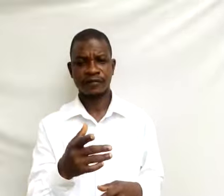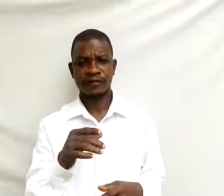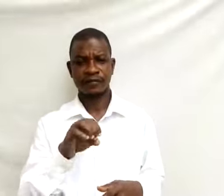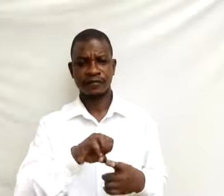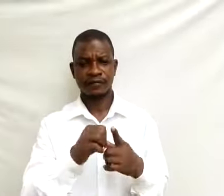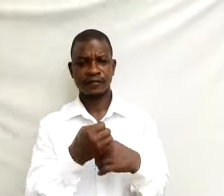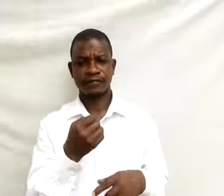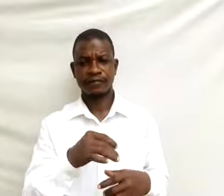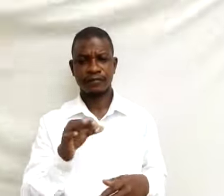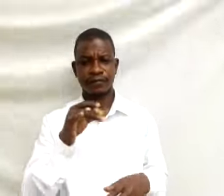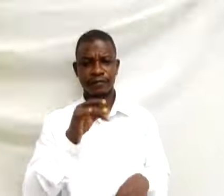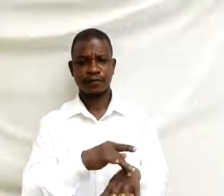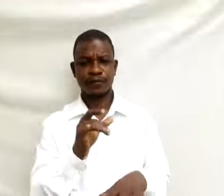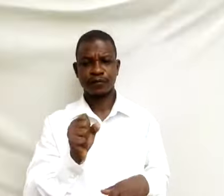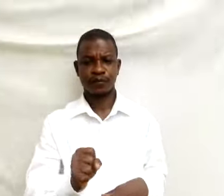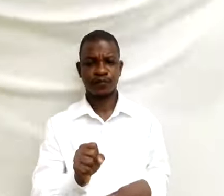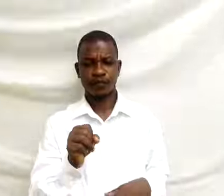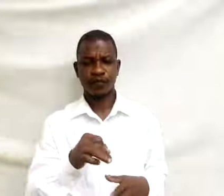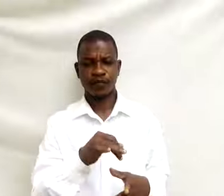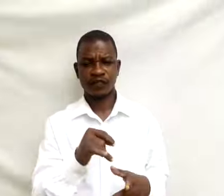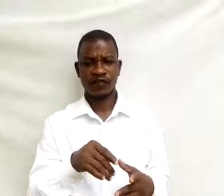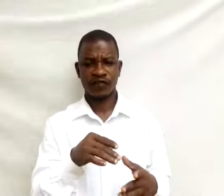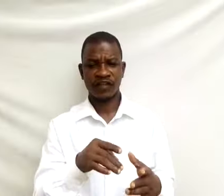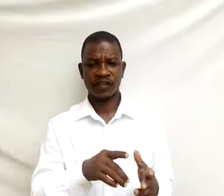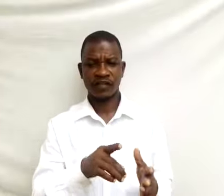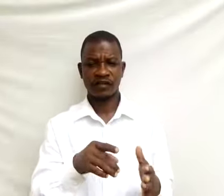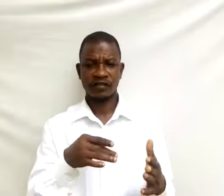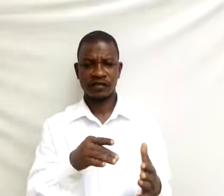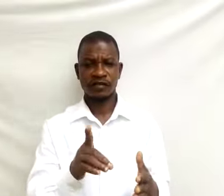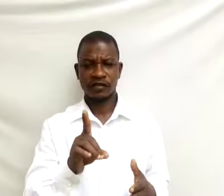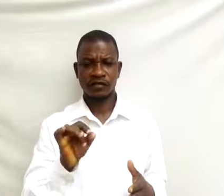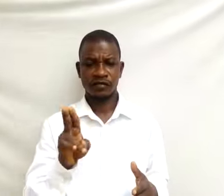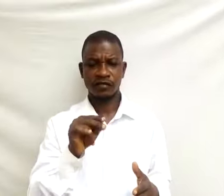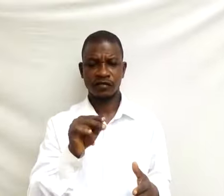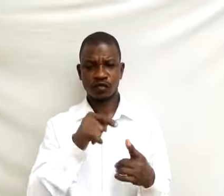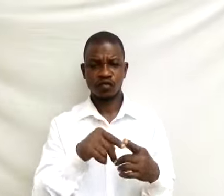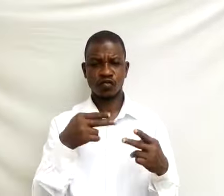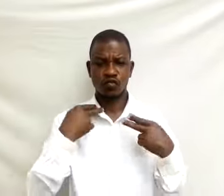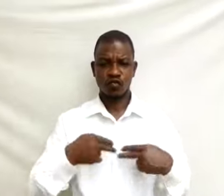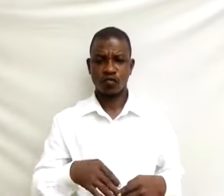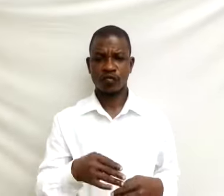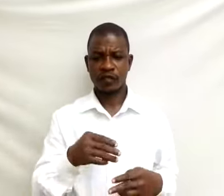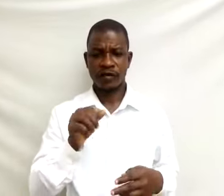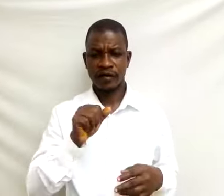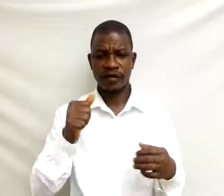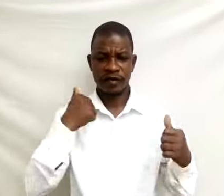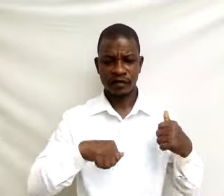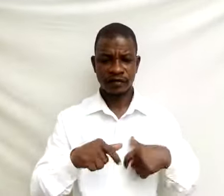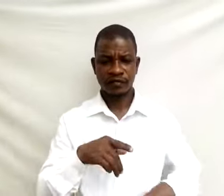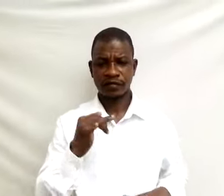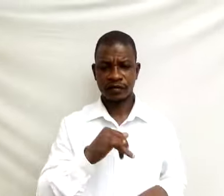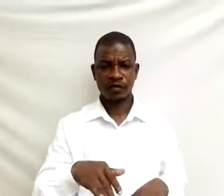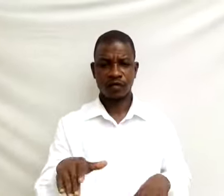factors due to human activities, such as overgrazing,